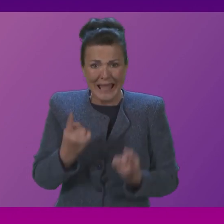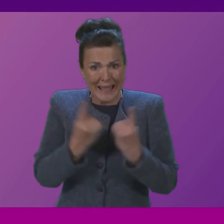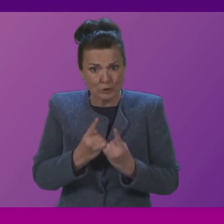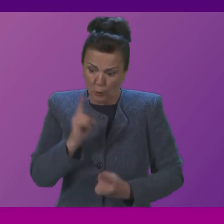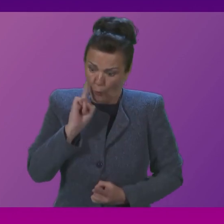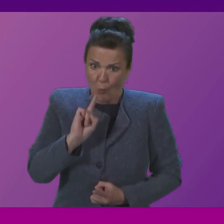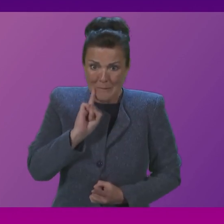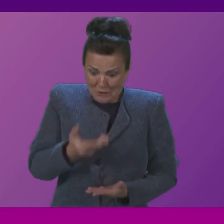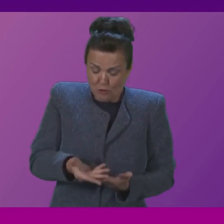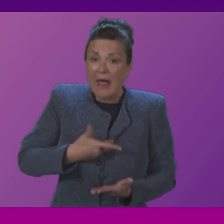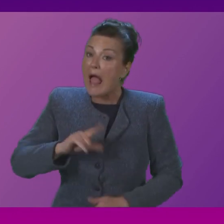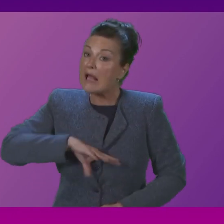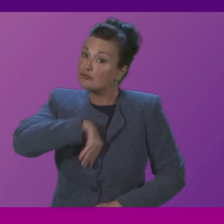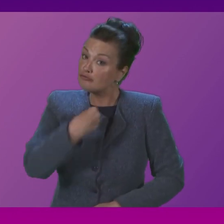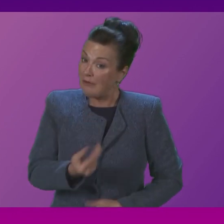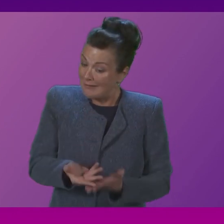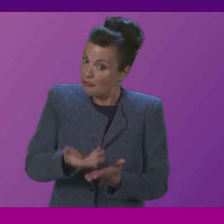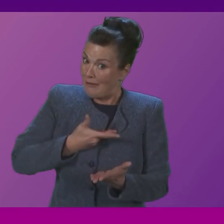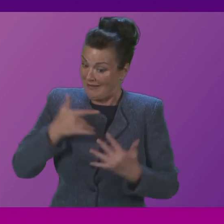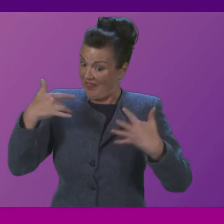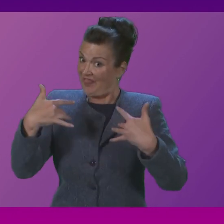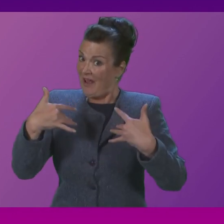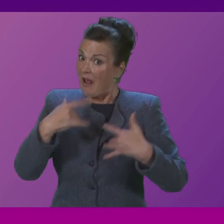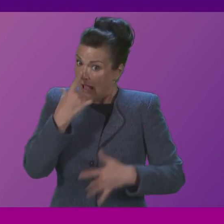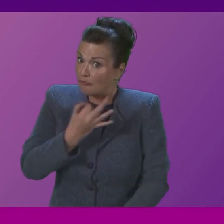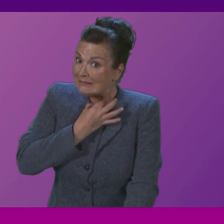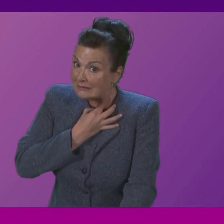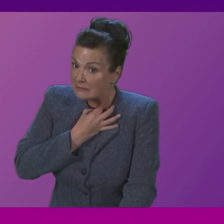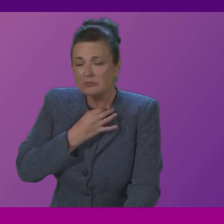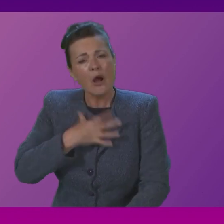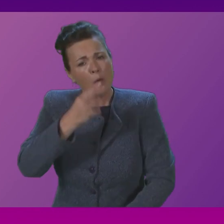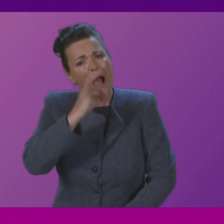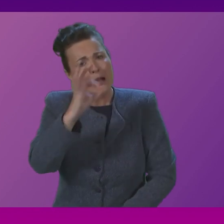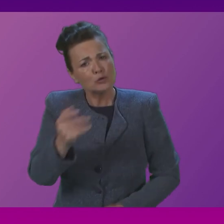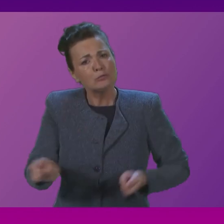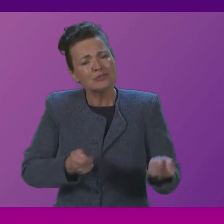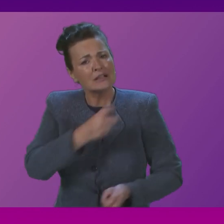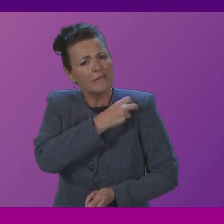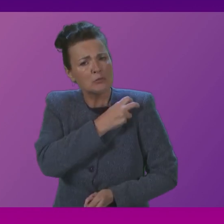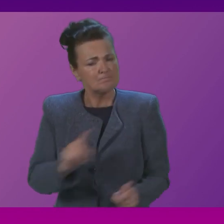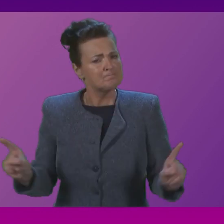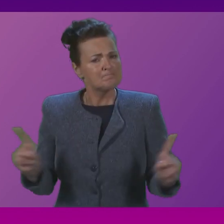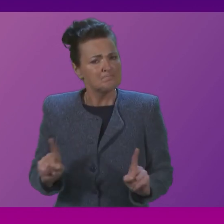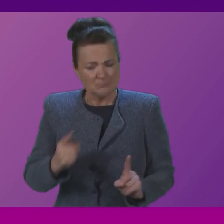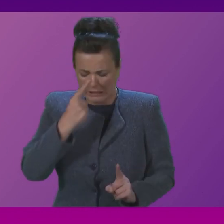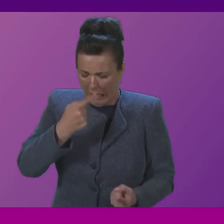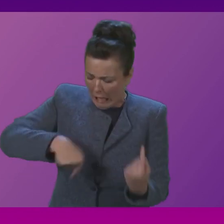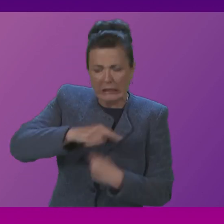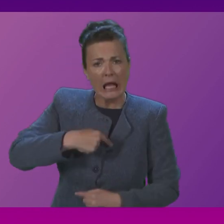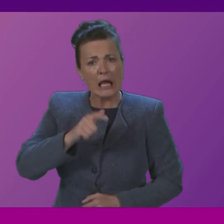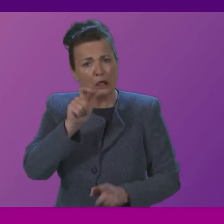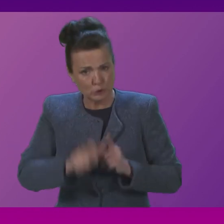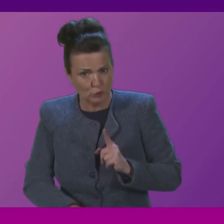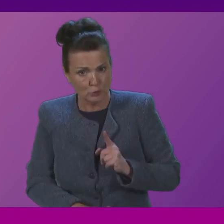women's rights and trans rights are at stake can I ask you presiding officer what steps are available to members who wish to